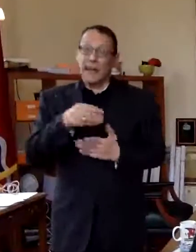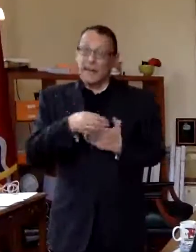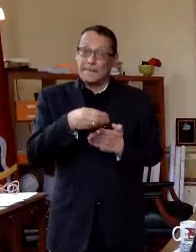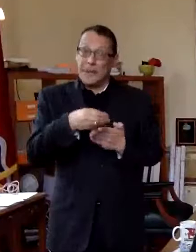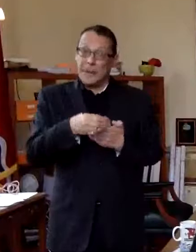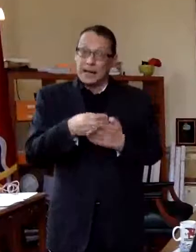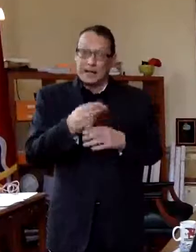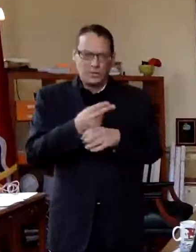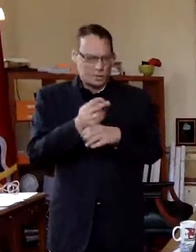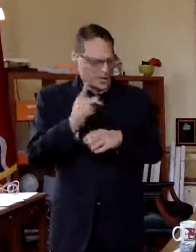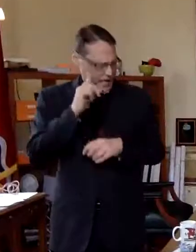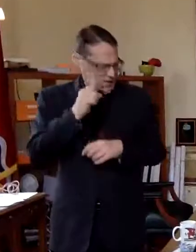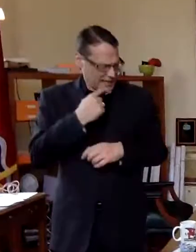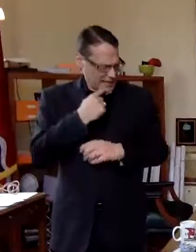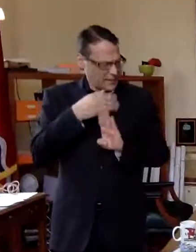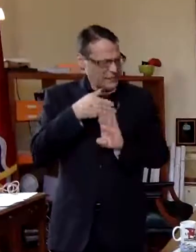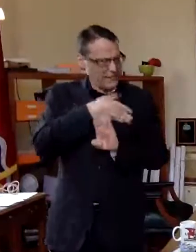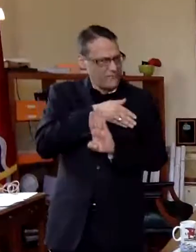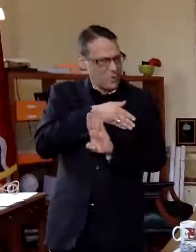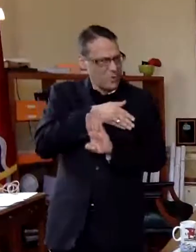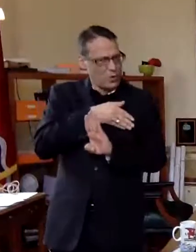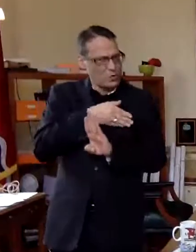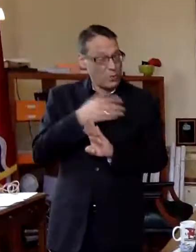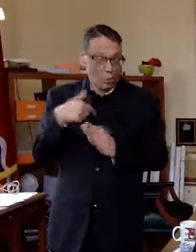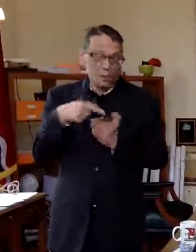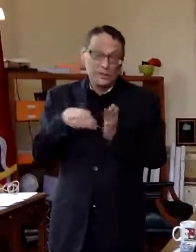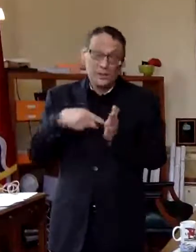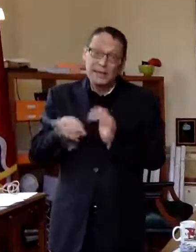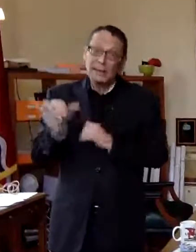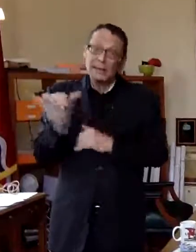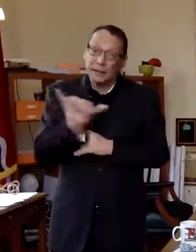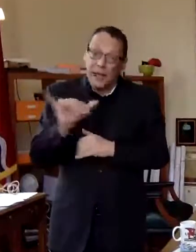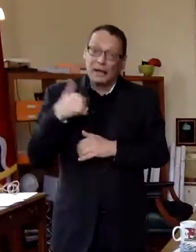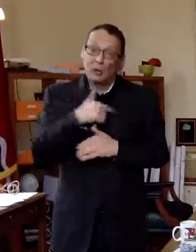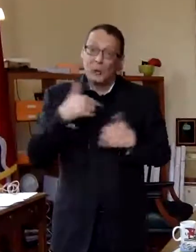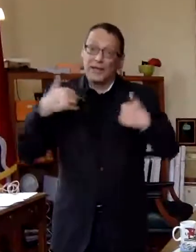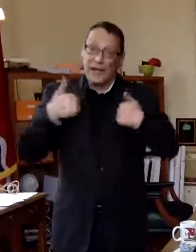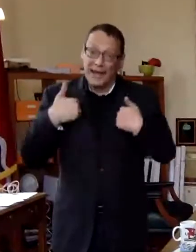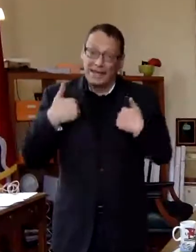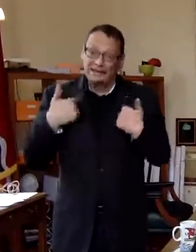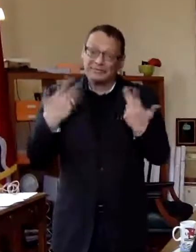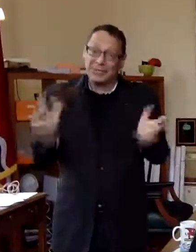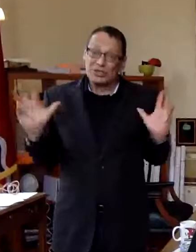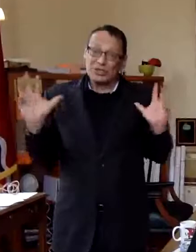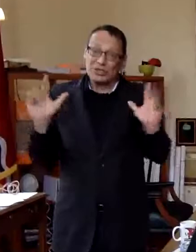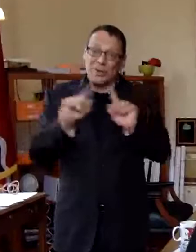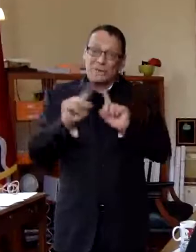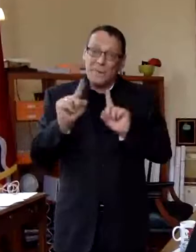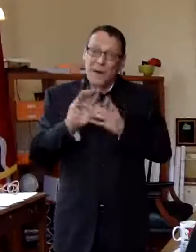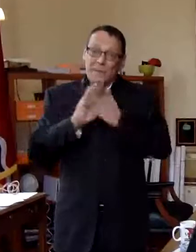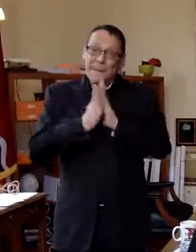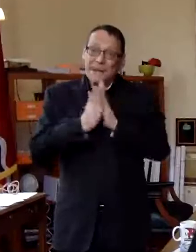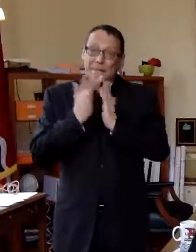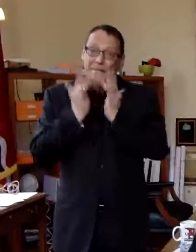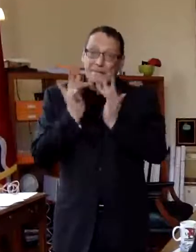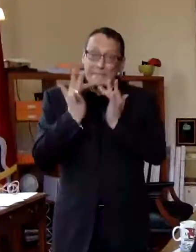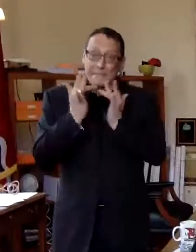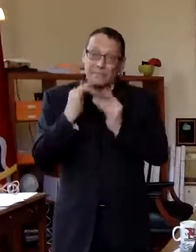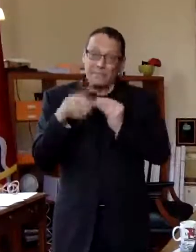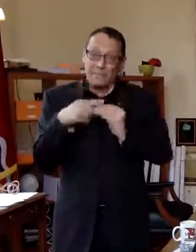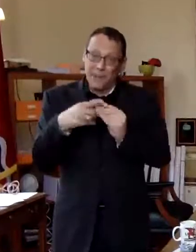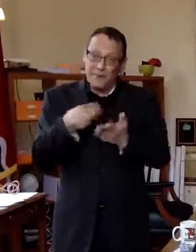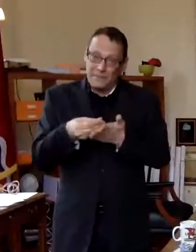i think i said this before we're spending money like we have it um and we're being very frugal and very prudent about it